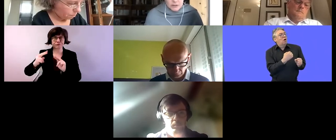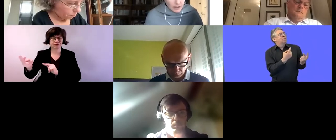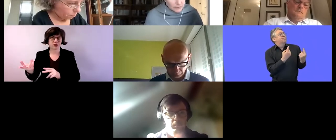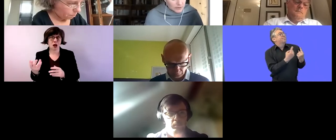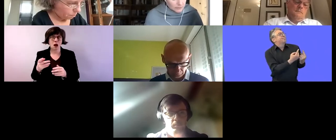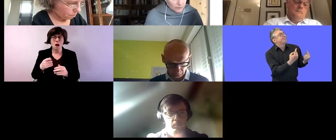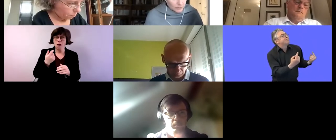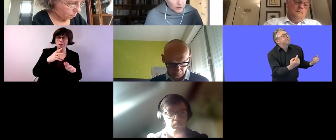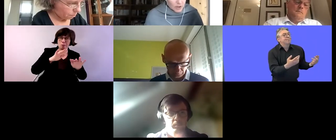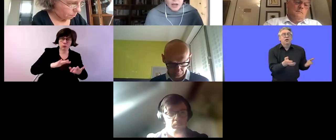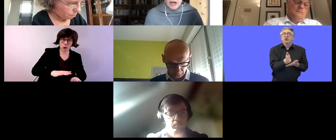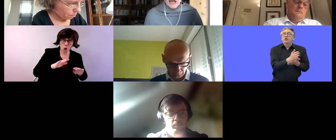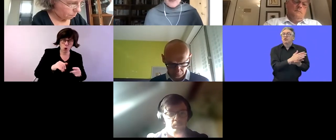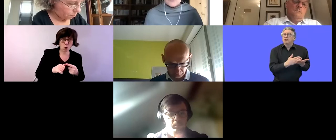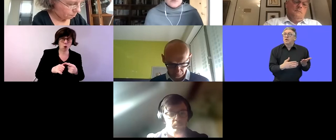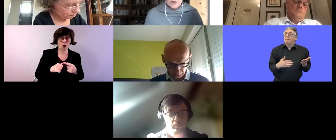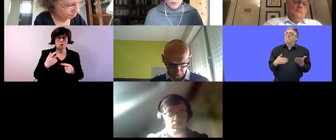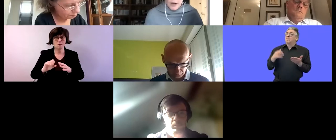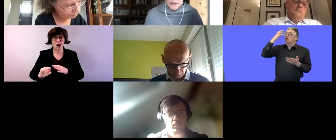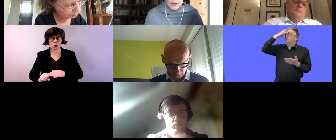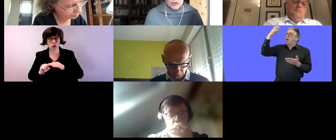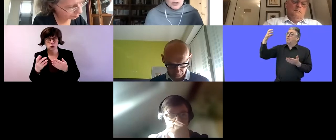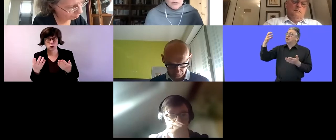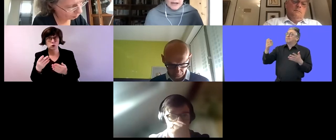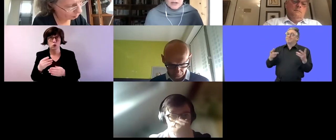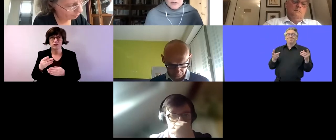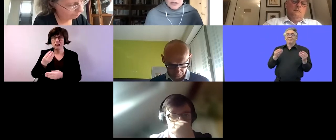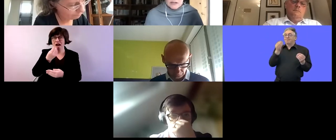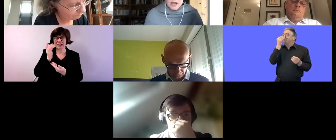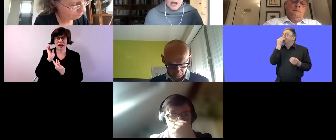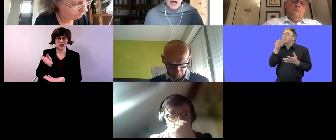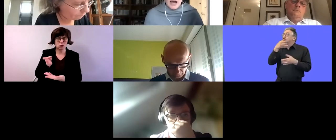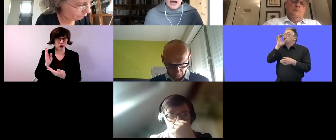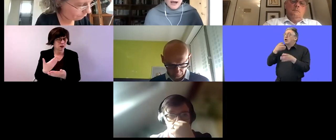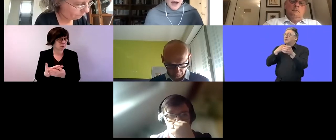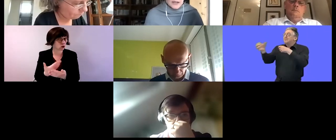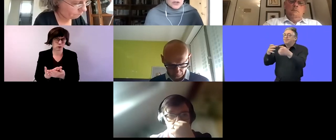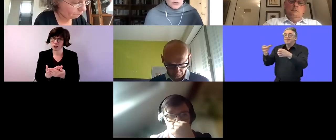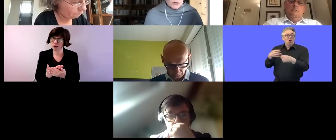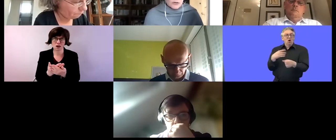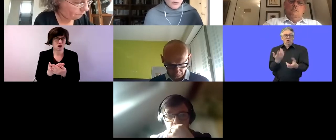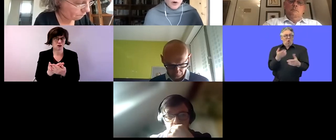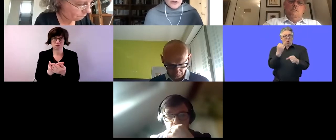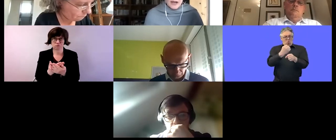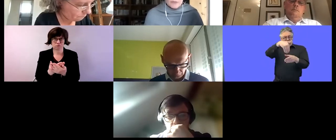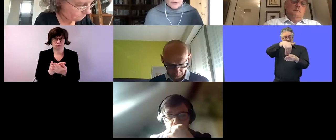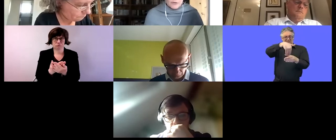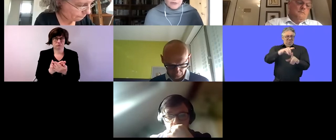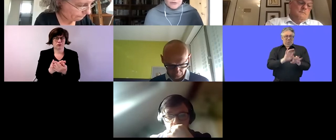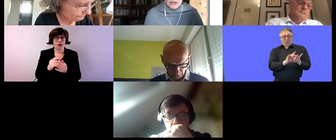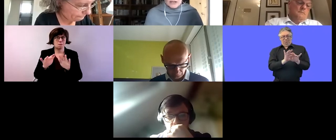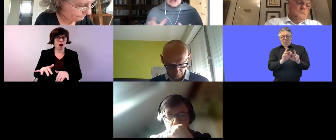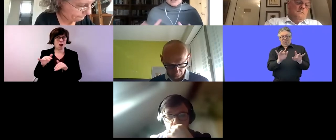within the houses of government and so a very wide range of activities uh and what they have